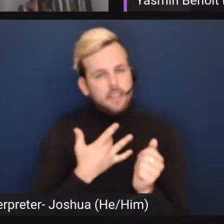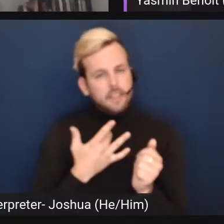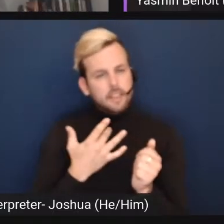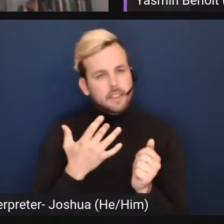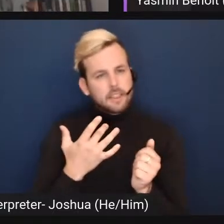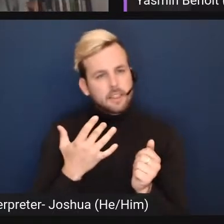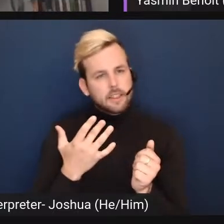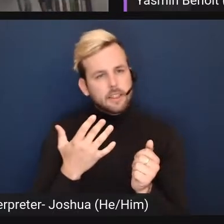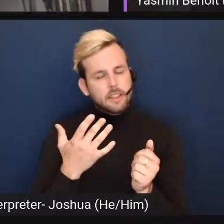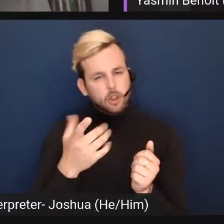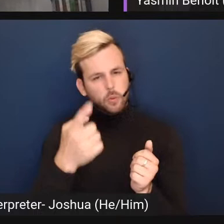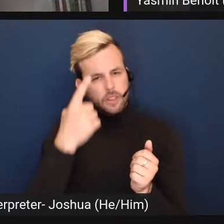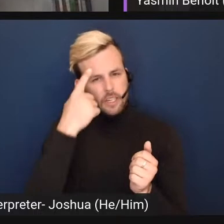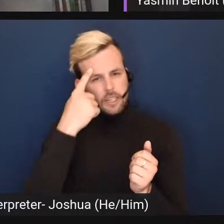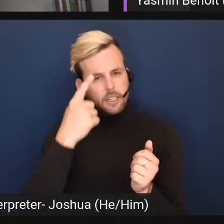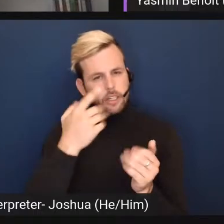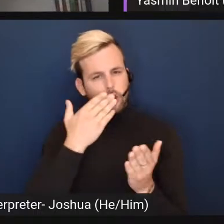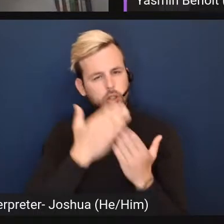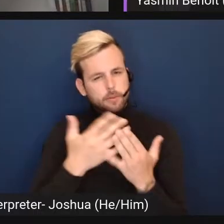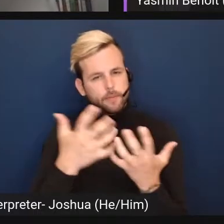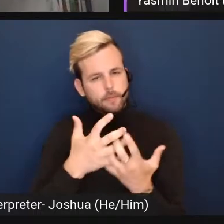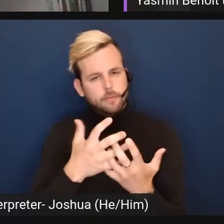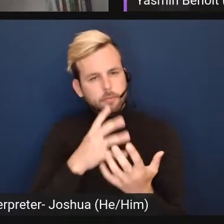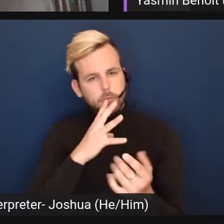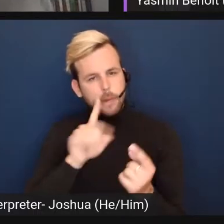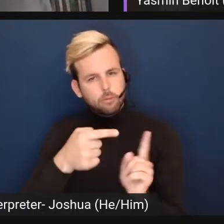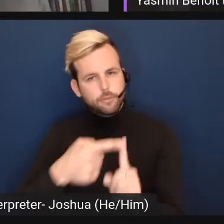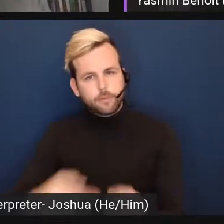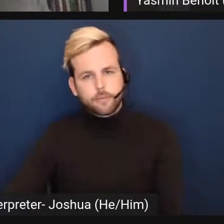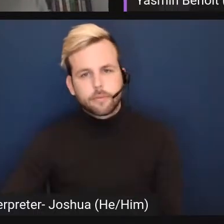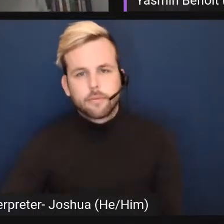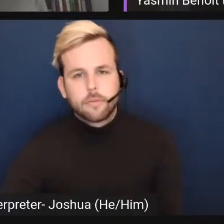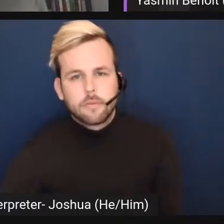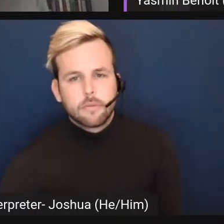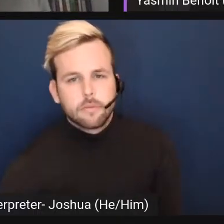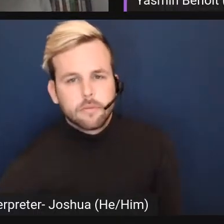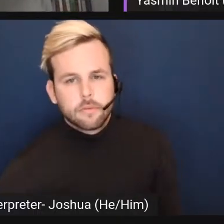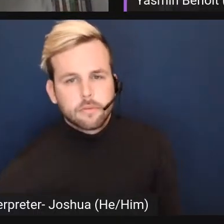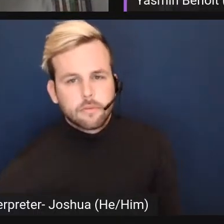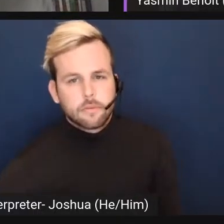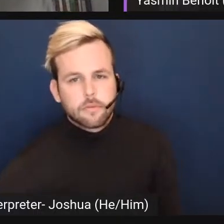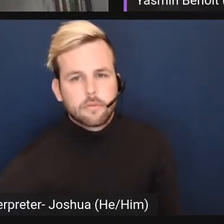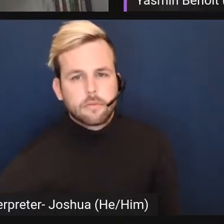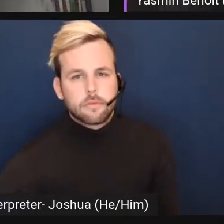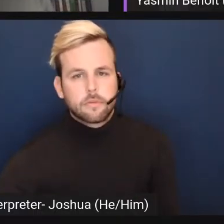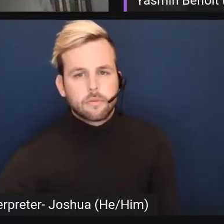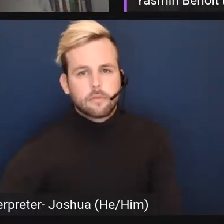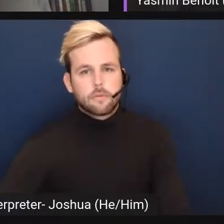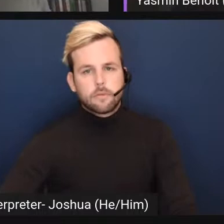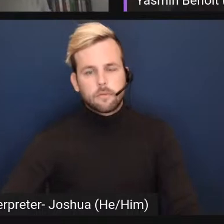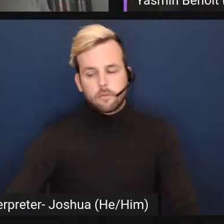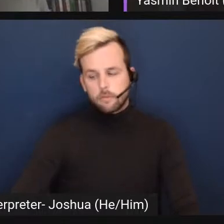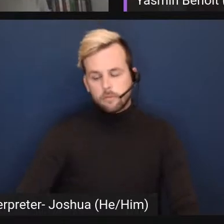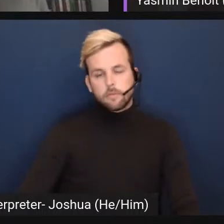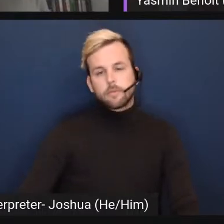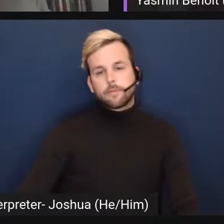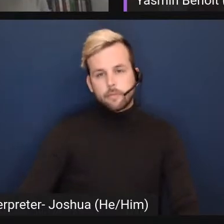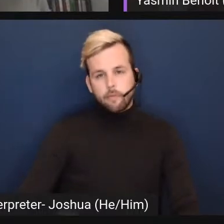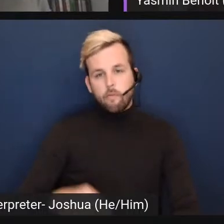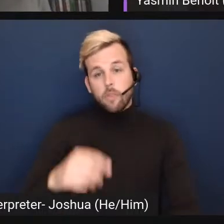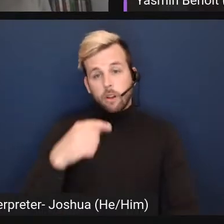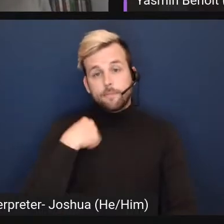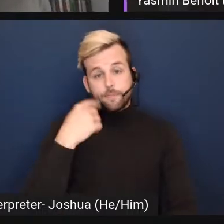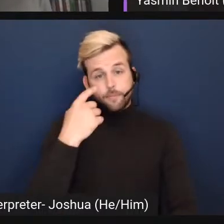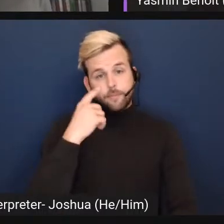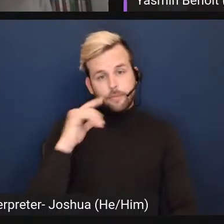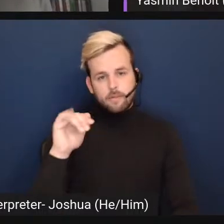that you think would be good to talk to speak to yeah i think one of the things just